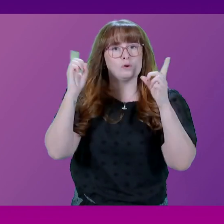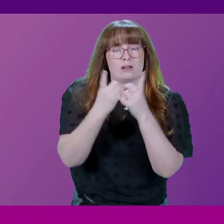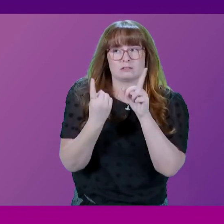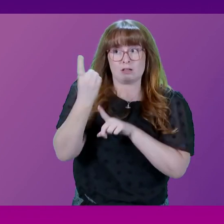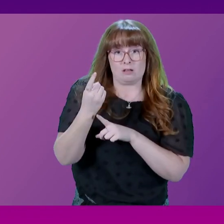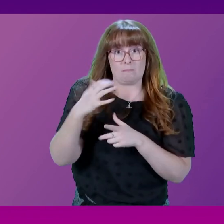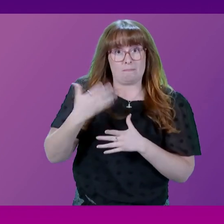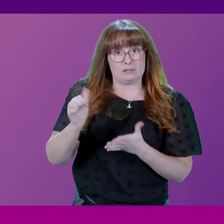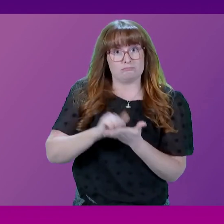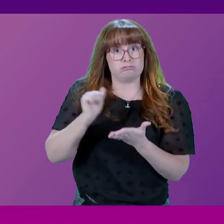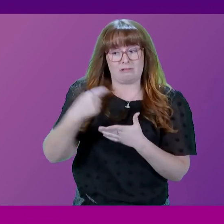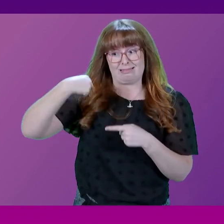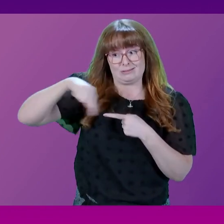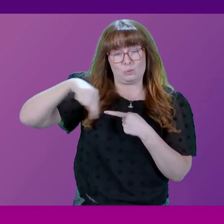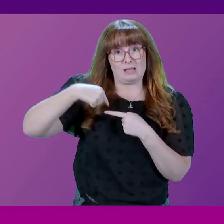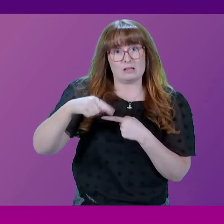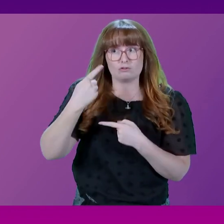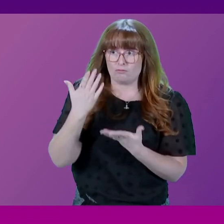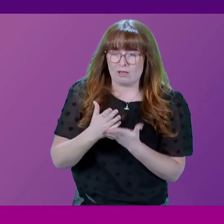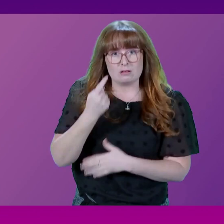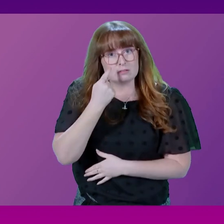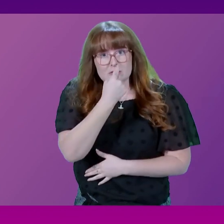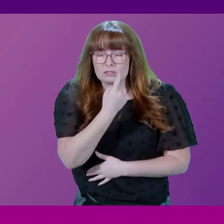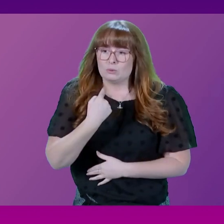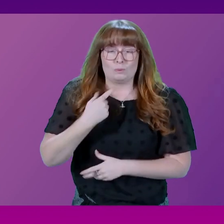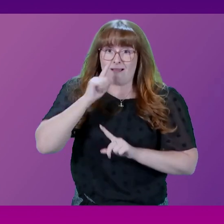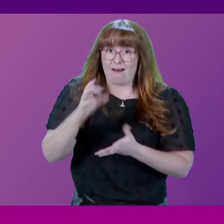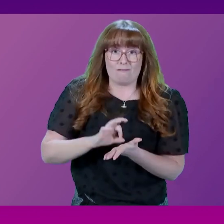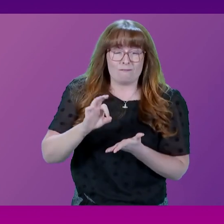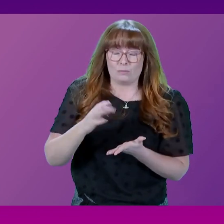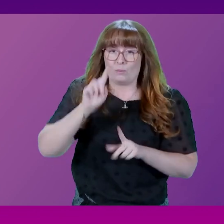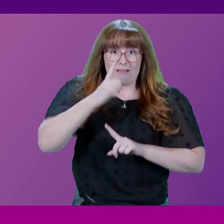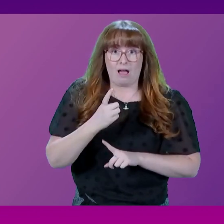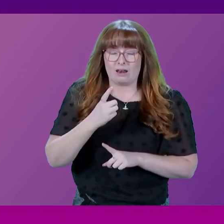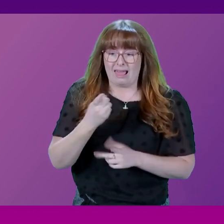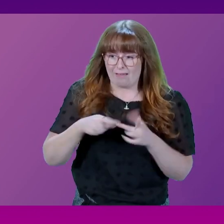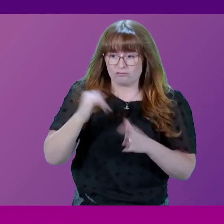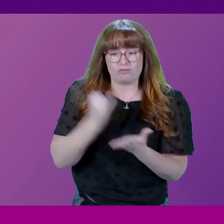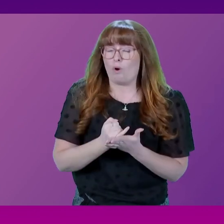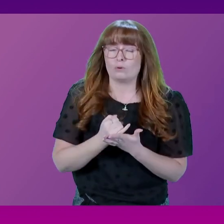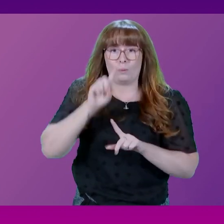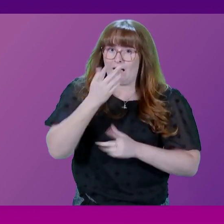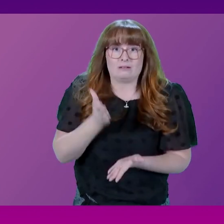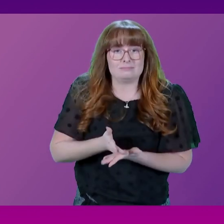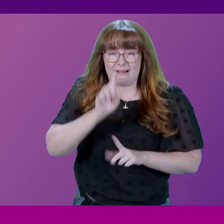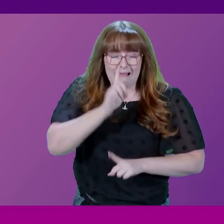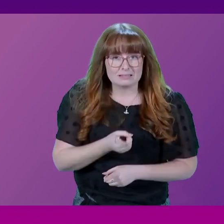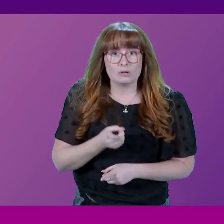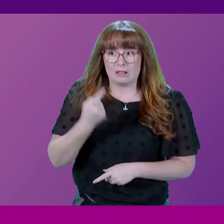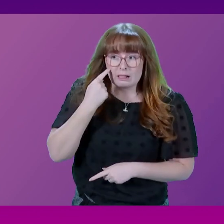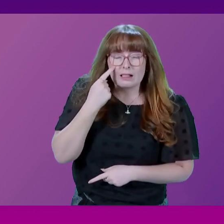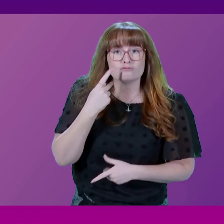just this week, further reinforced that we cannot afford to get this wrong, and we must see investment in renewable